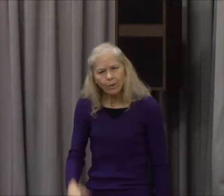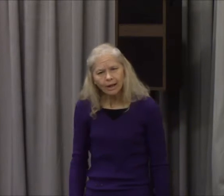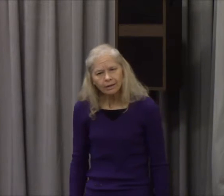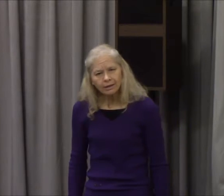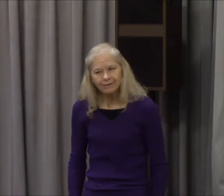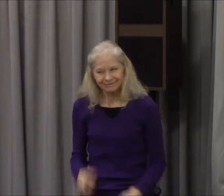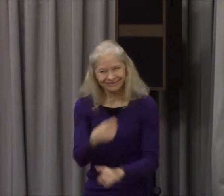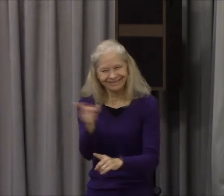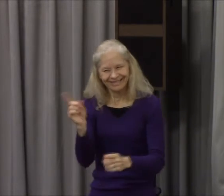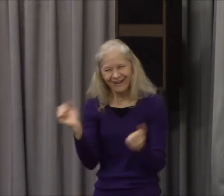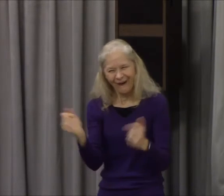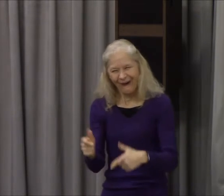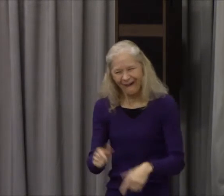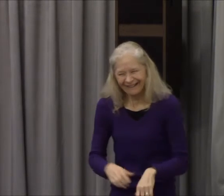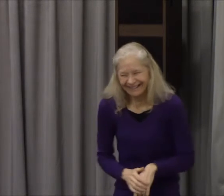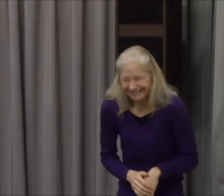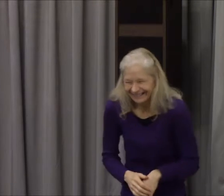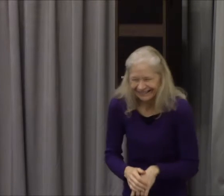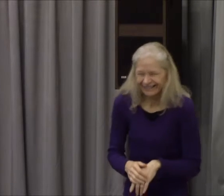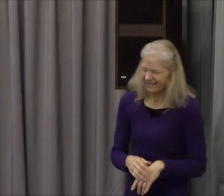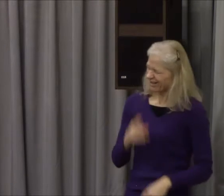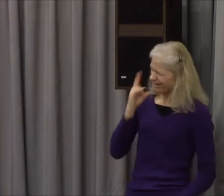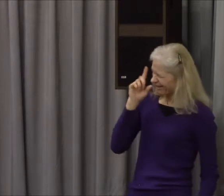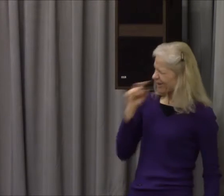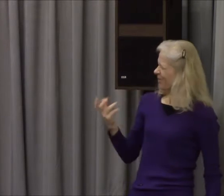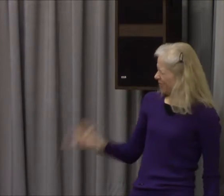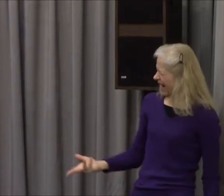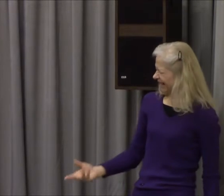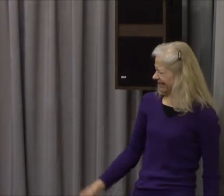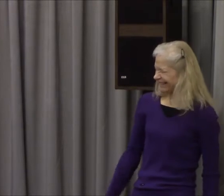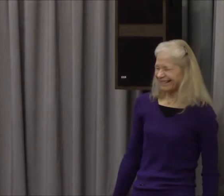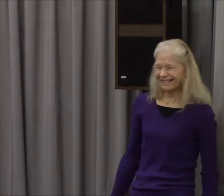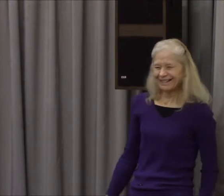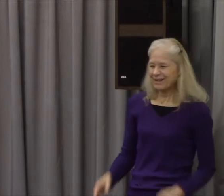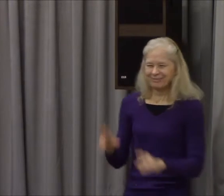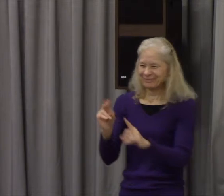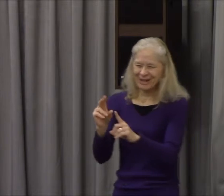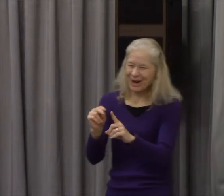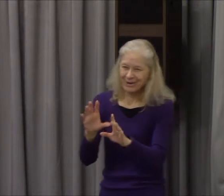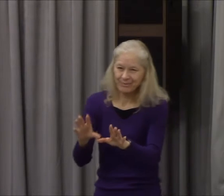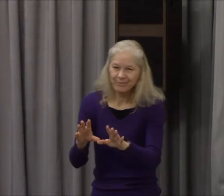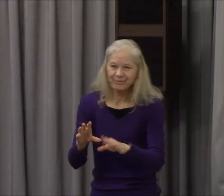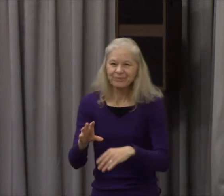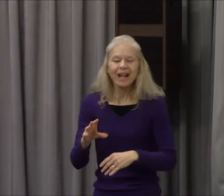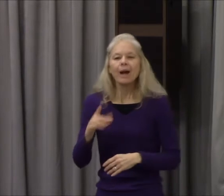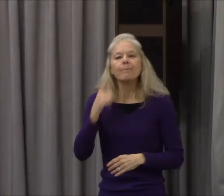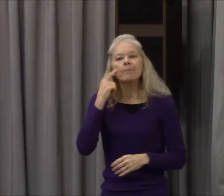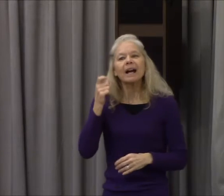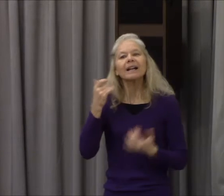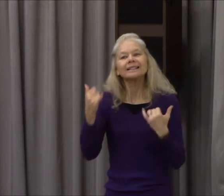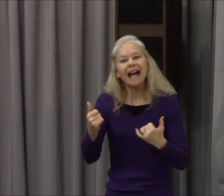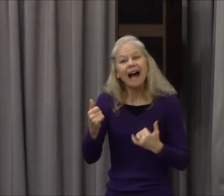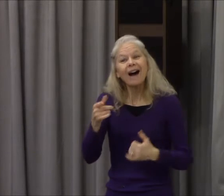a meeting with God and he spoke to you in your conscience that it was man that was created in the image of God and not animals